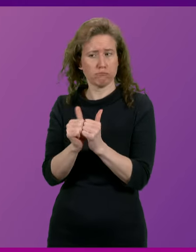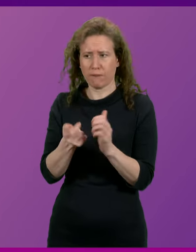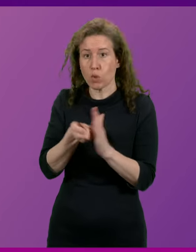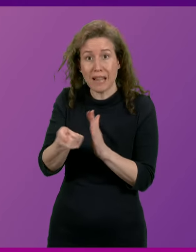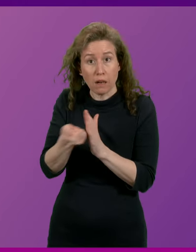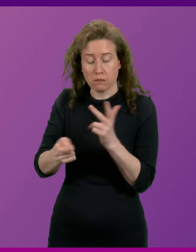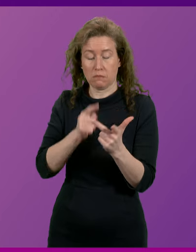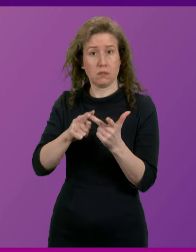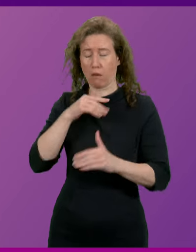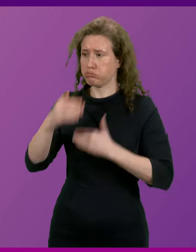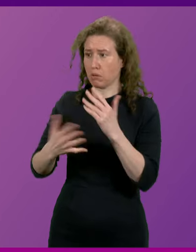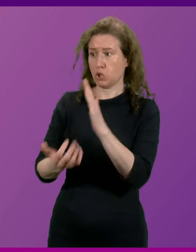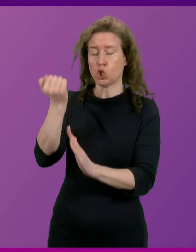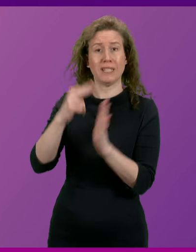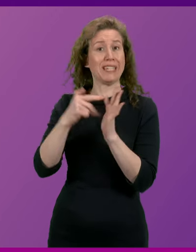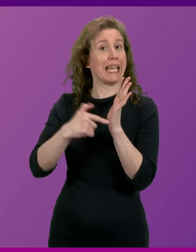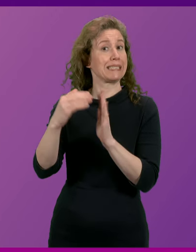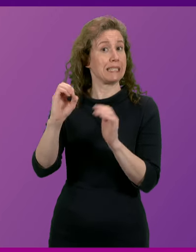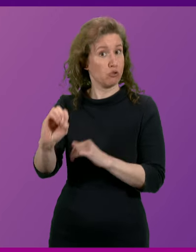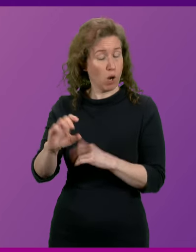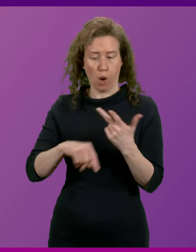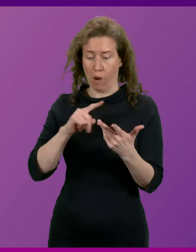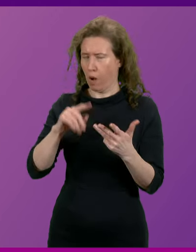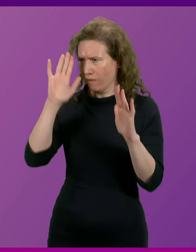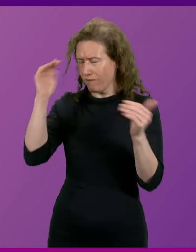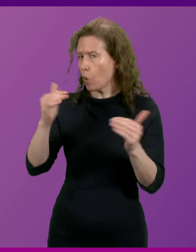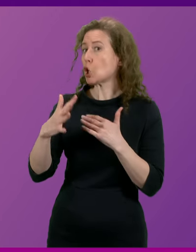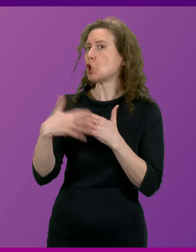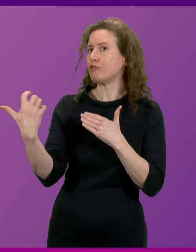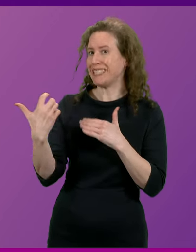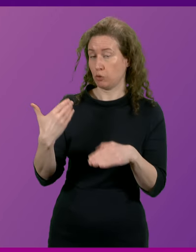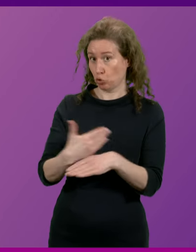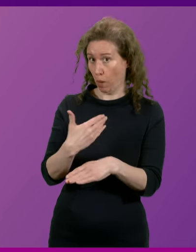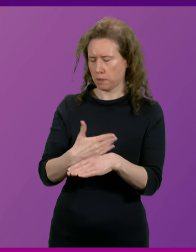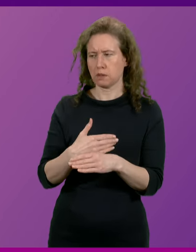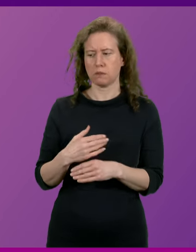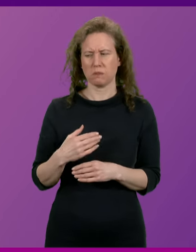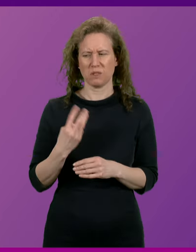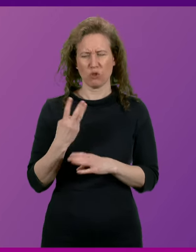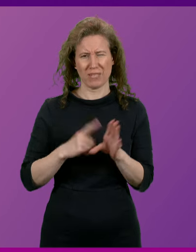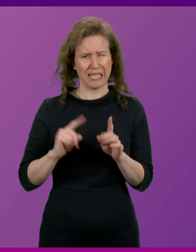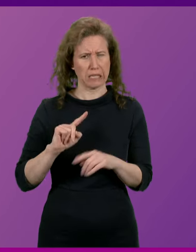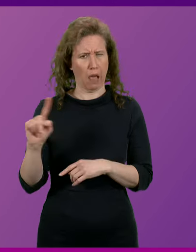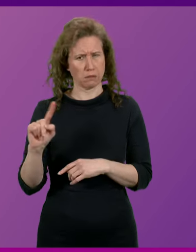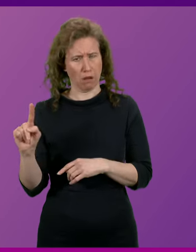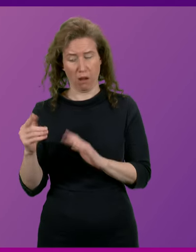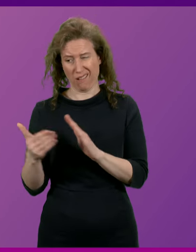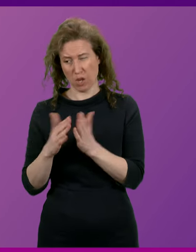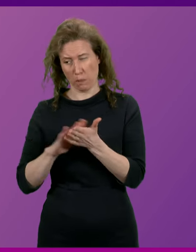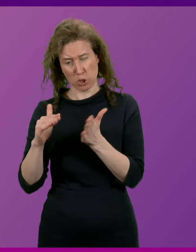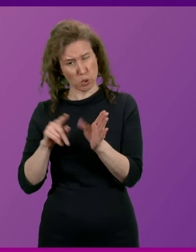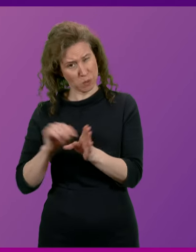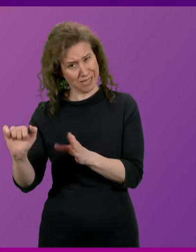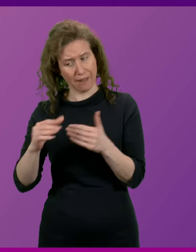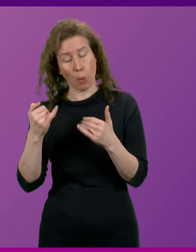accelerate our transition to net zero and a focus on green jobs. But less than three years on, under his weak leadership,